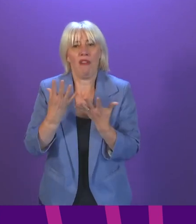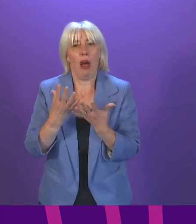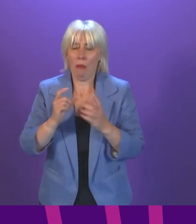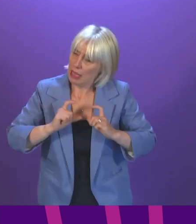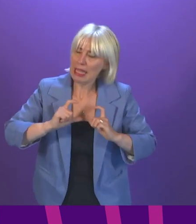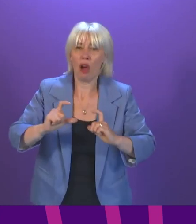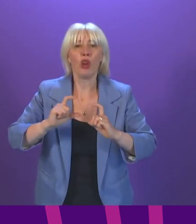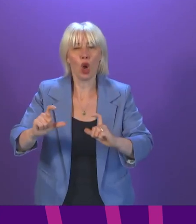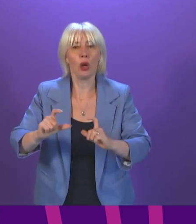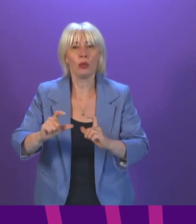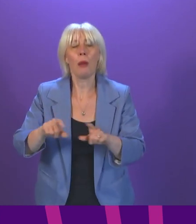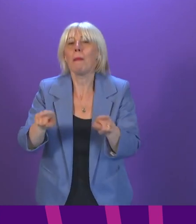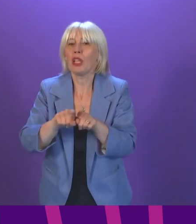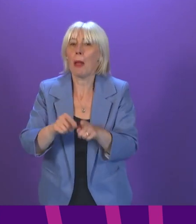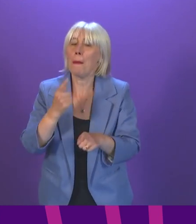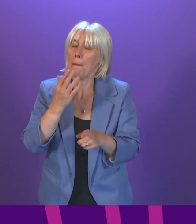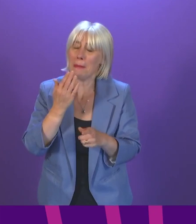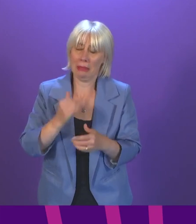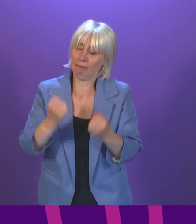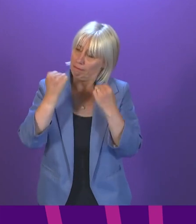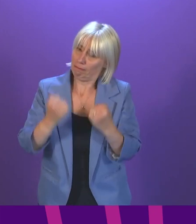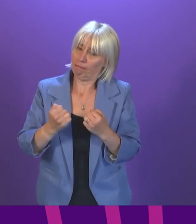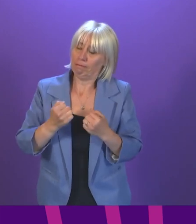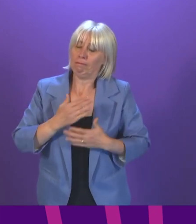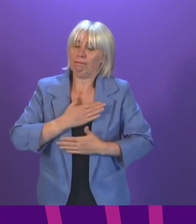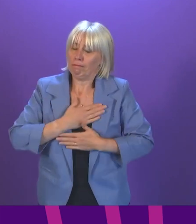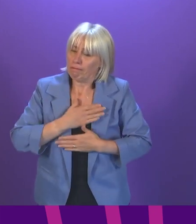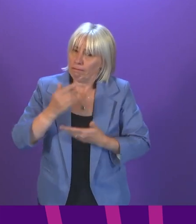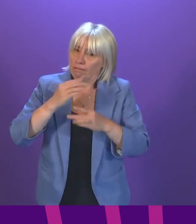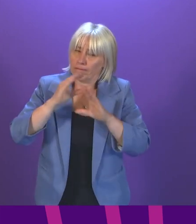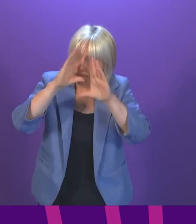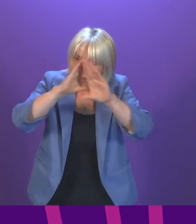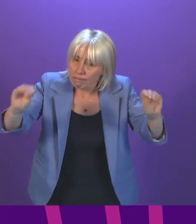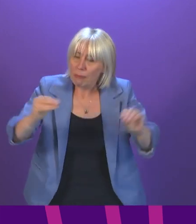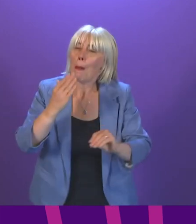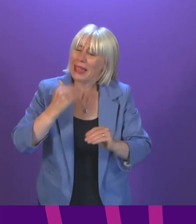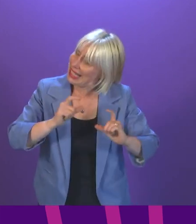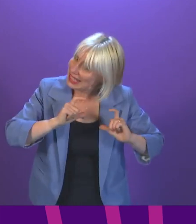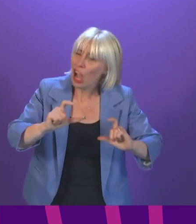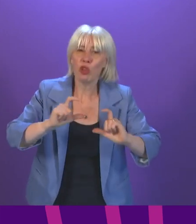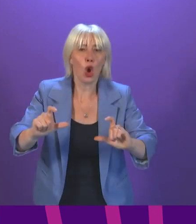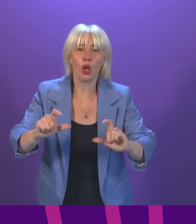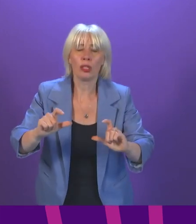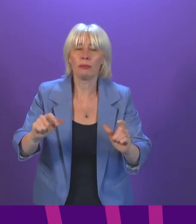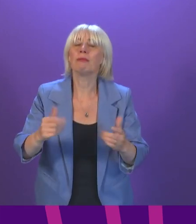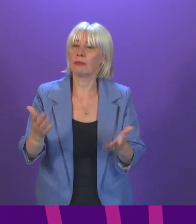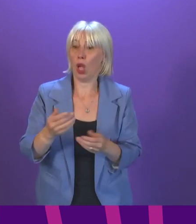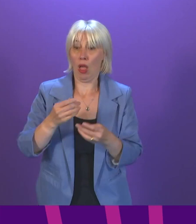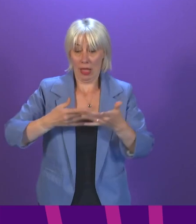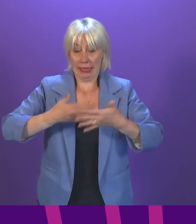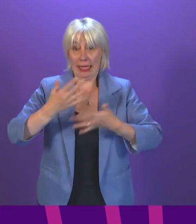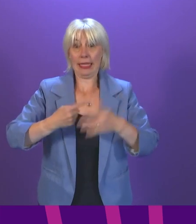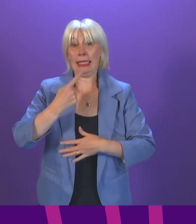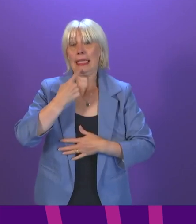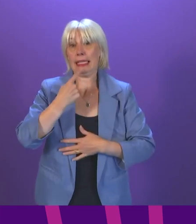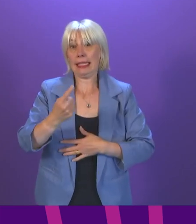to be made, but also to issue a strong and equally heartfelt appeal to please keep it up. The data I have just reported